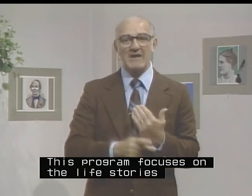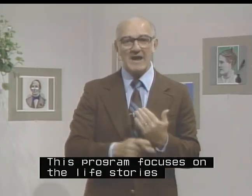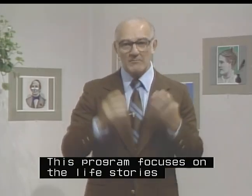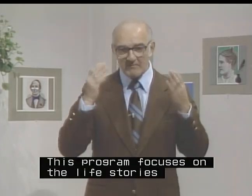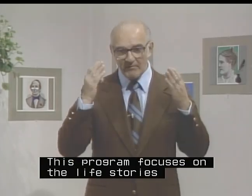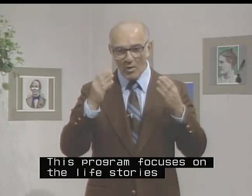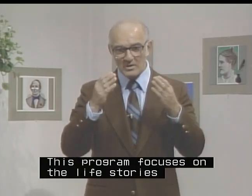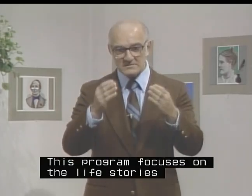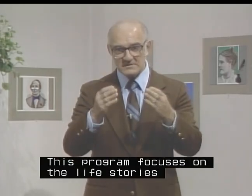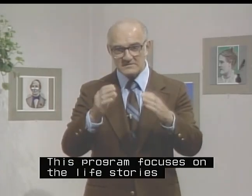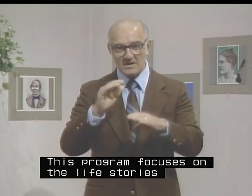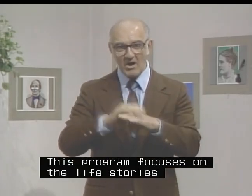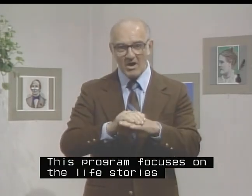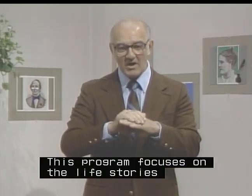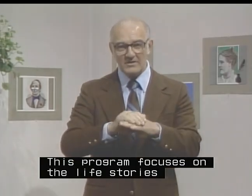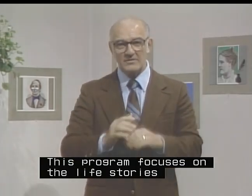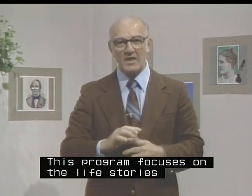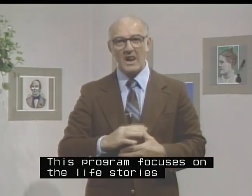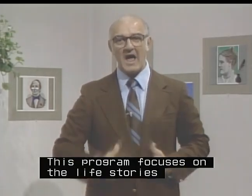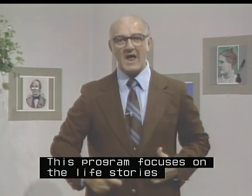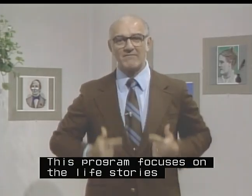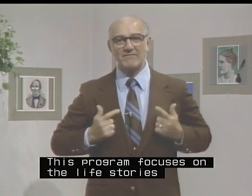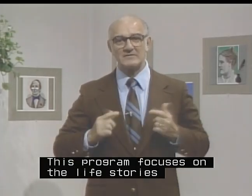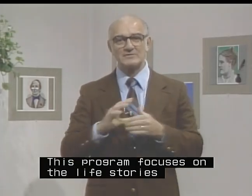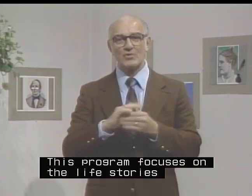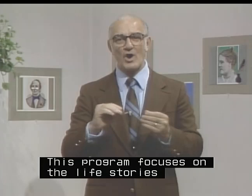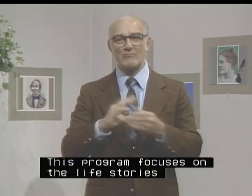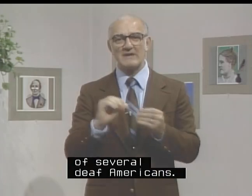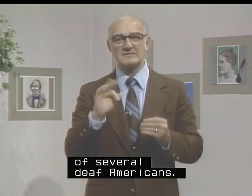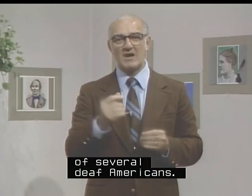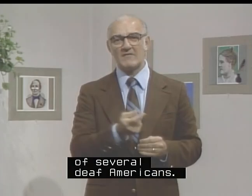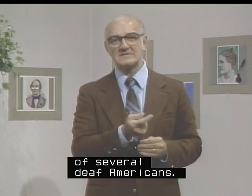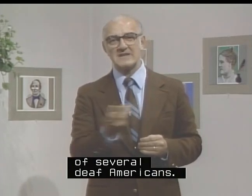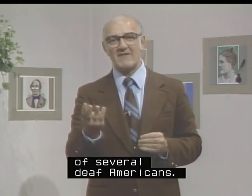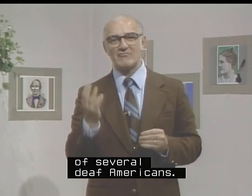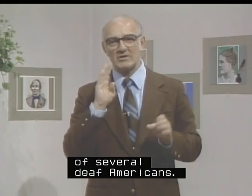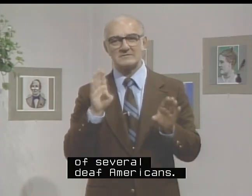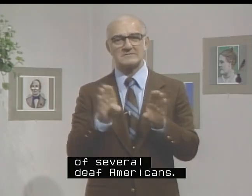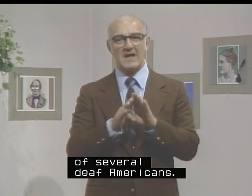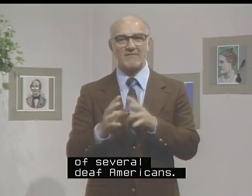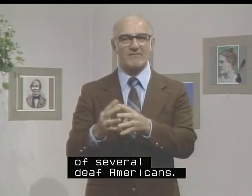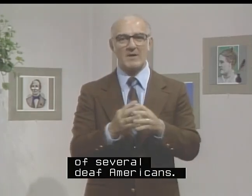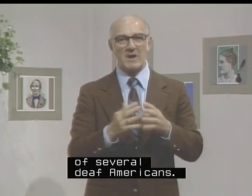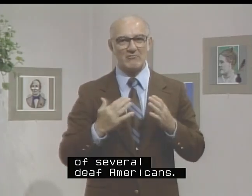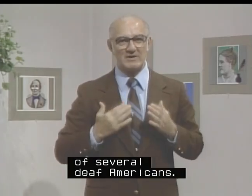focuses on the life stories of several deaf Americans.